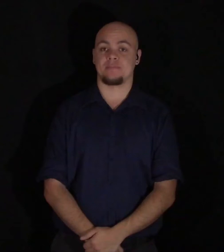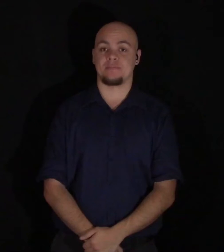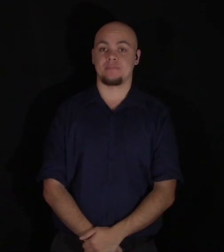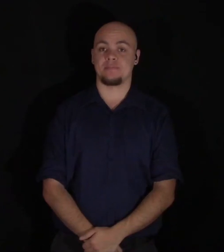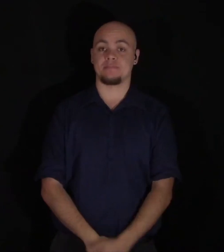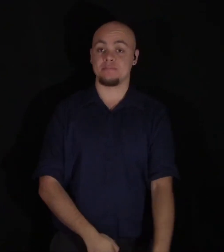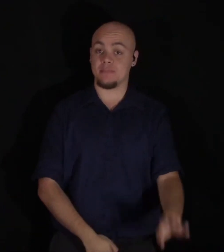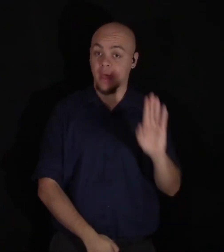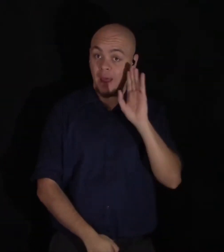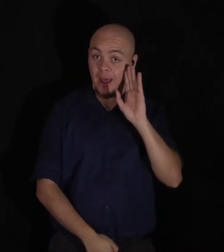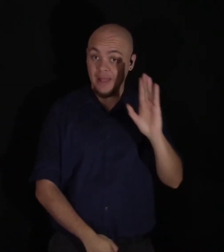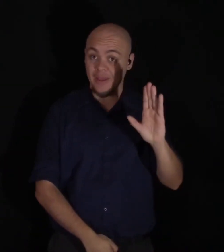Thank